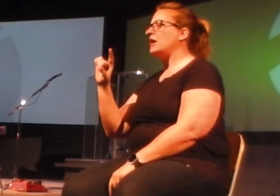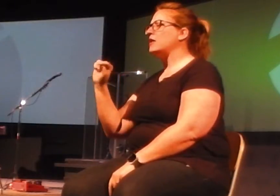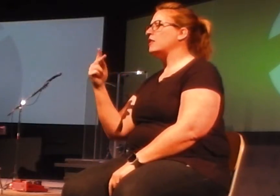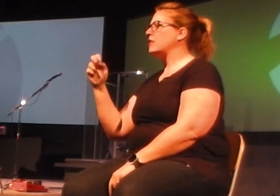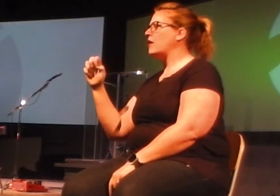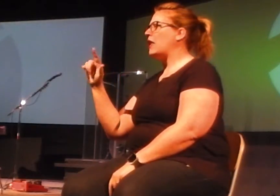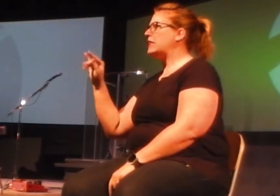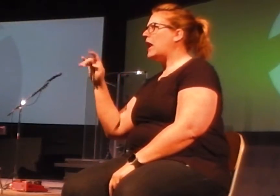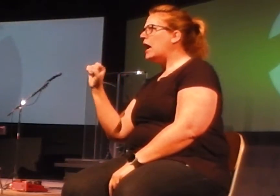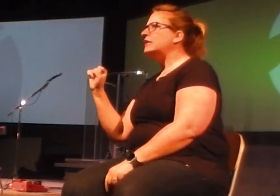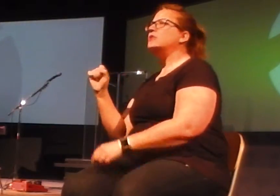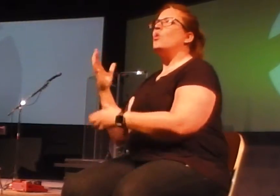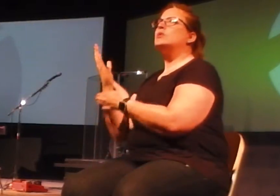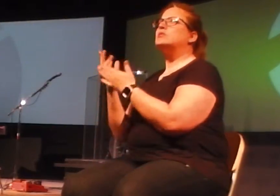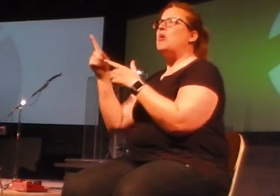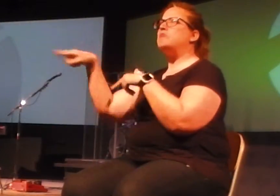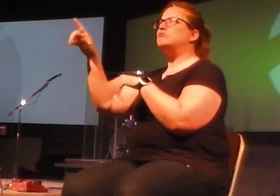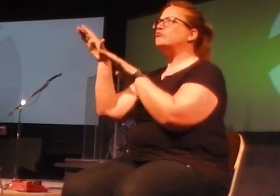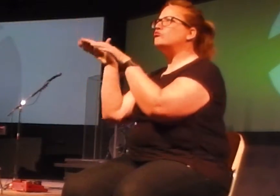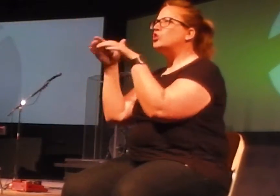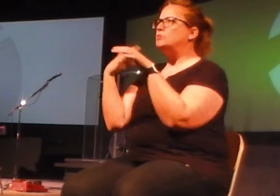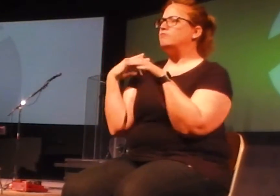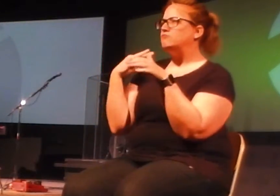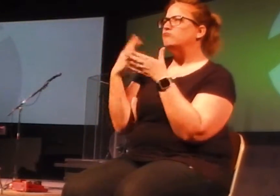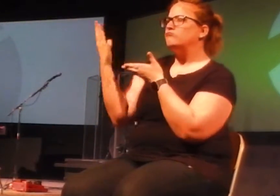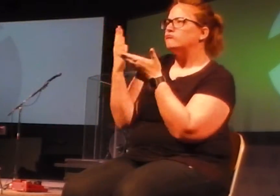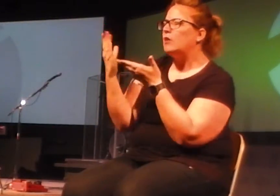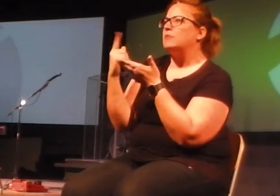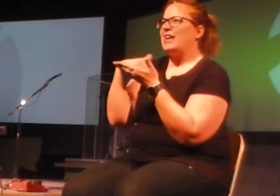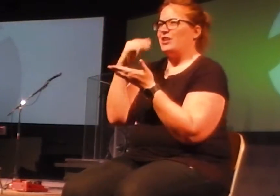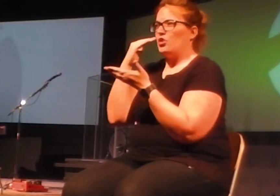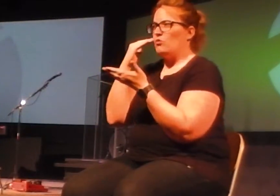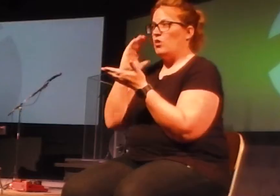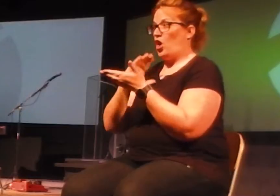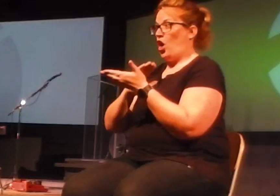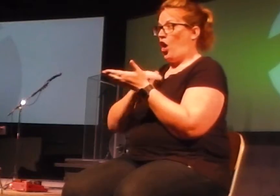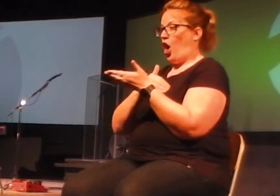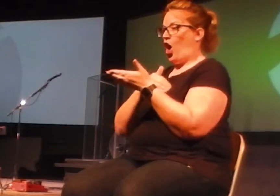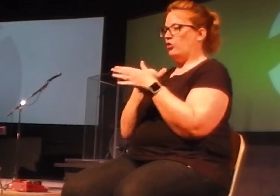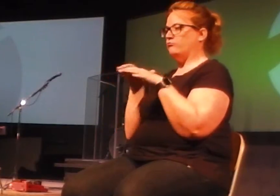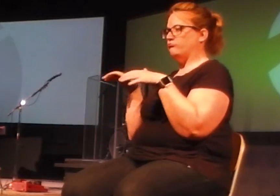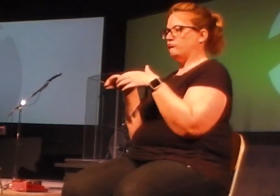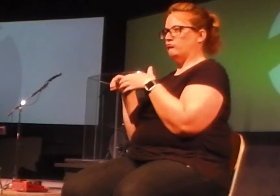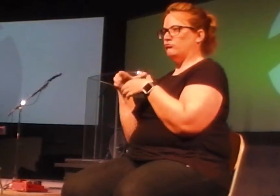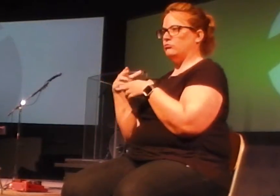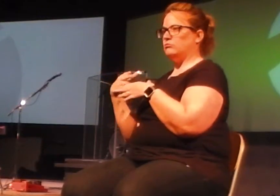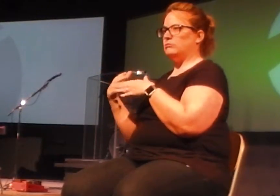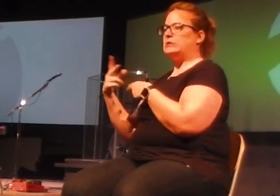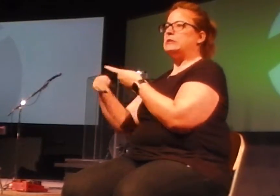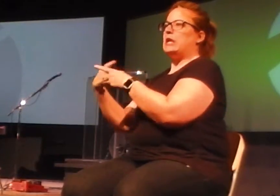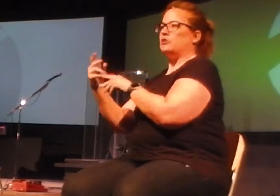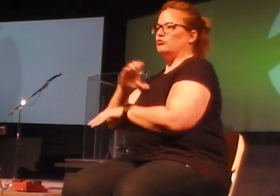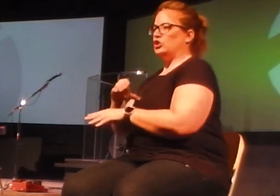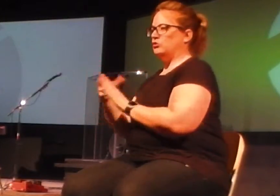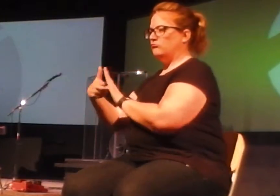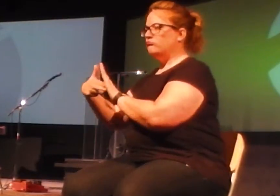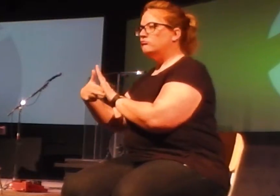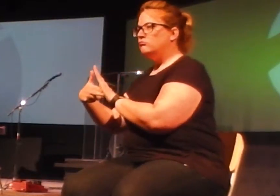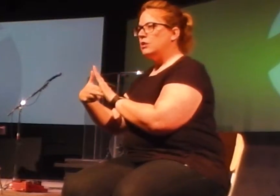probably heard this already. But our denomination, every seven years, allows for ordained